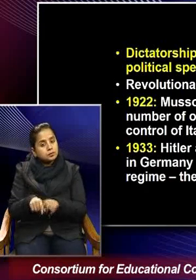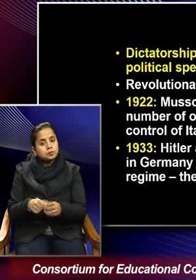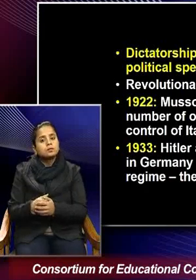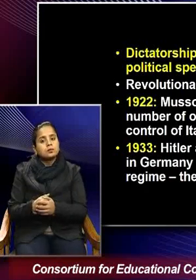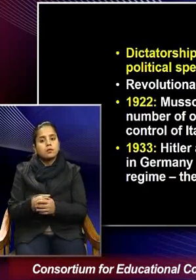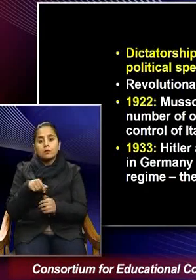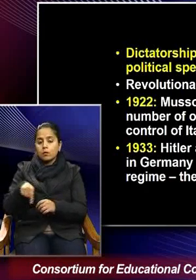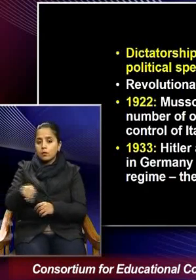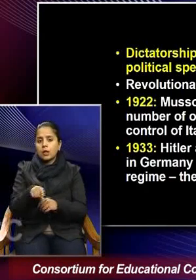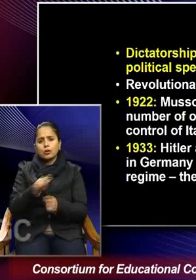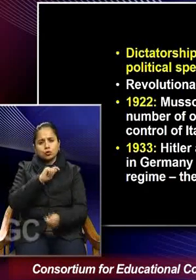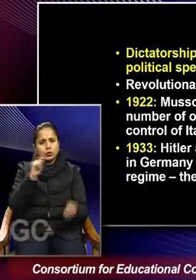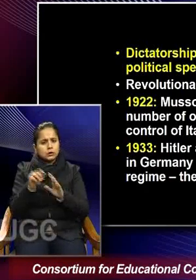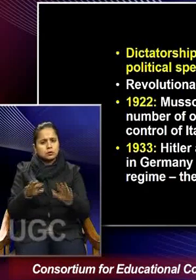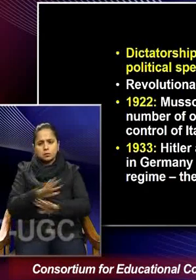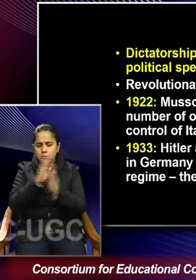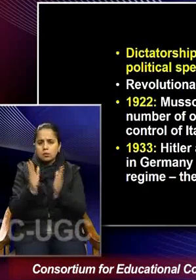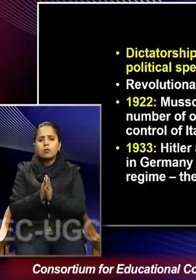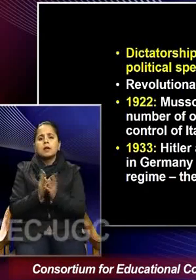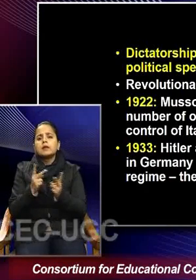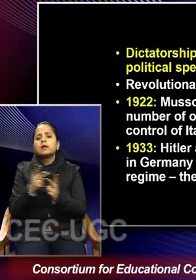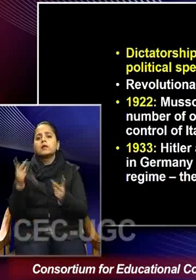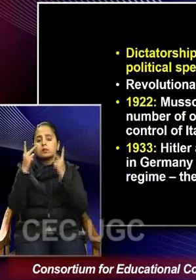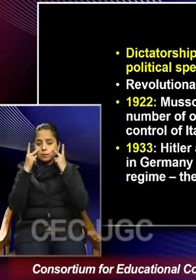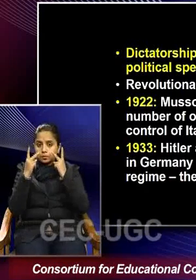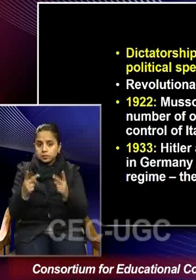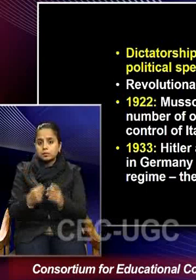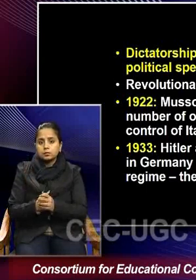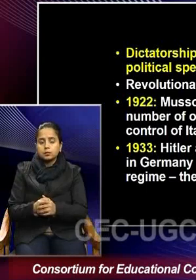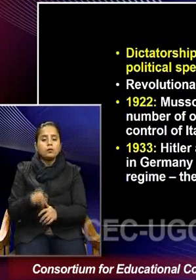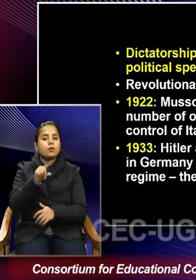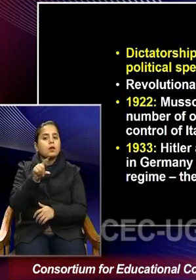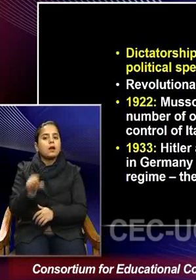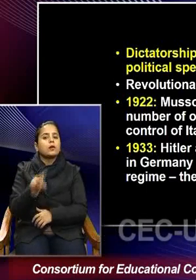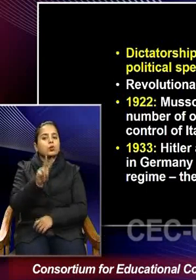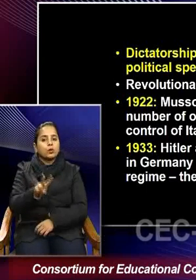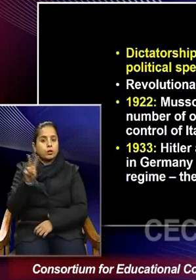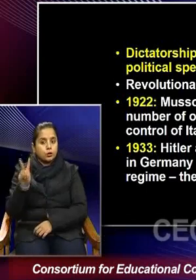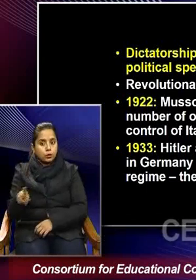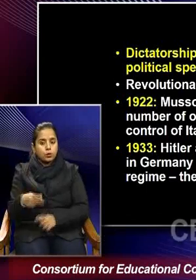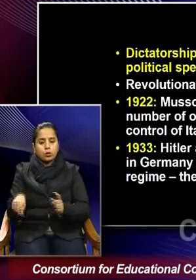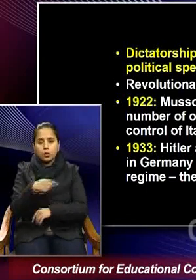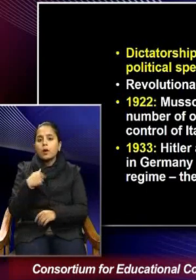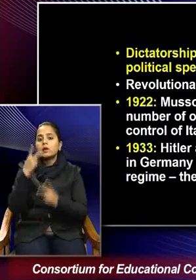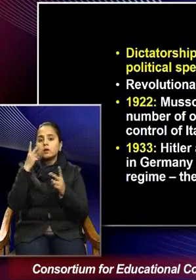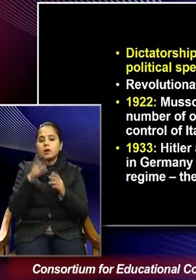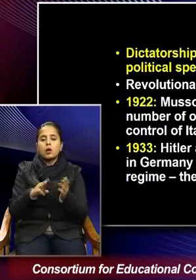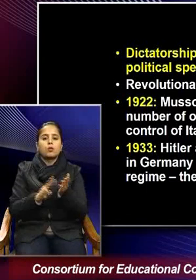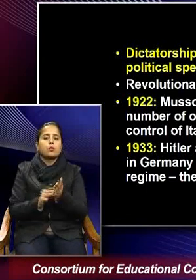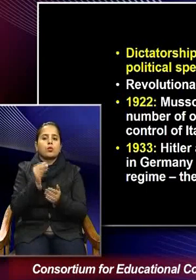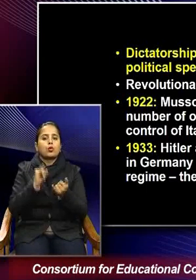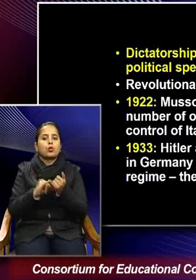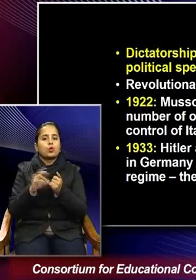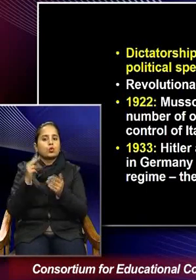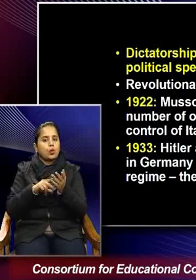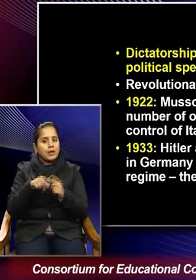terms of revolutionary totalitarianism. And, uh, 1922, we get to see Mussolini in Italy